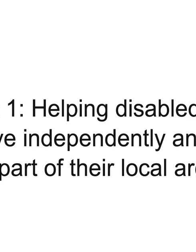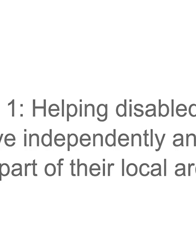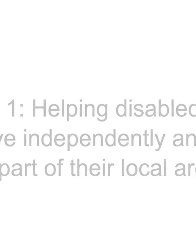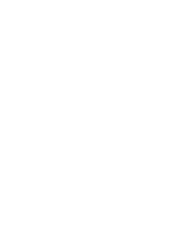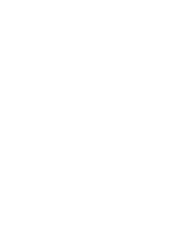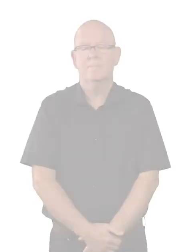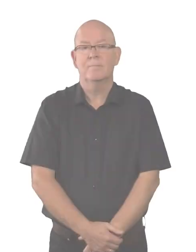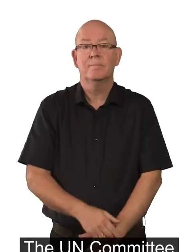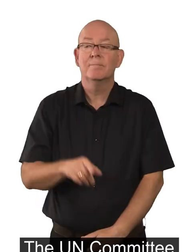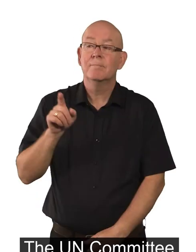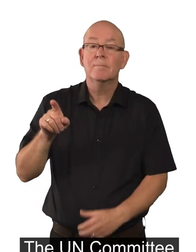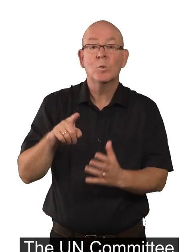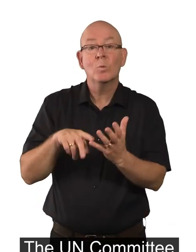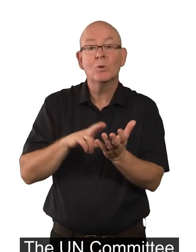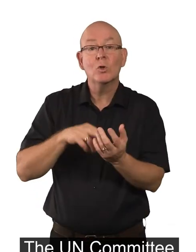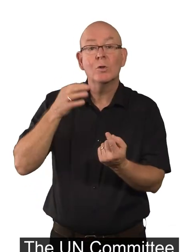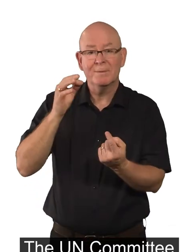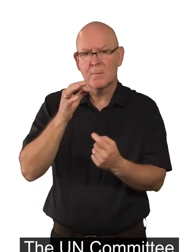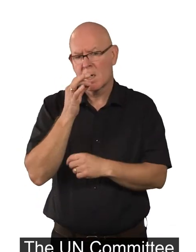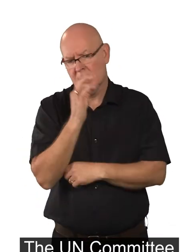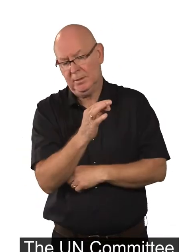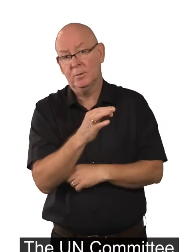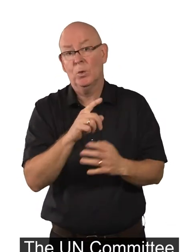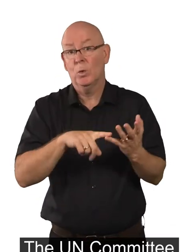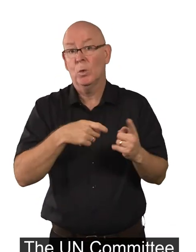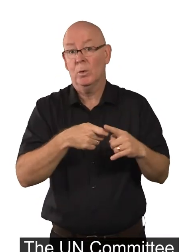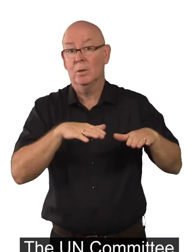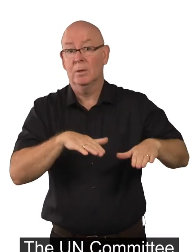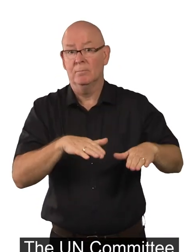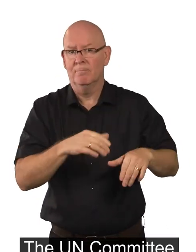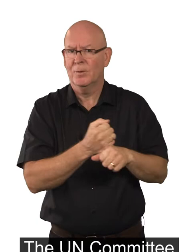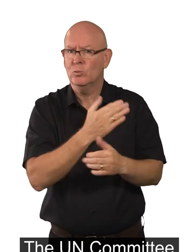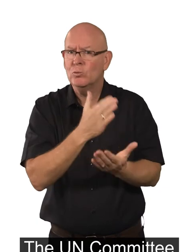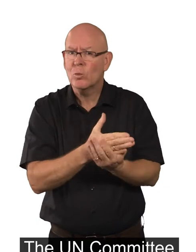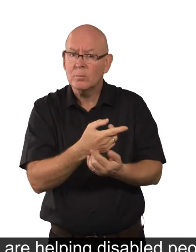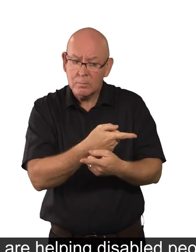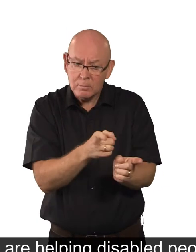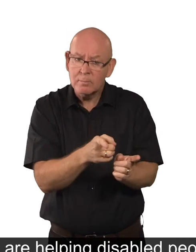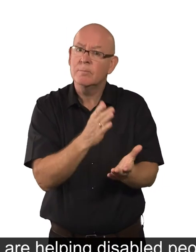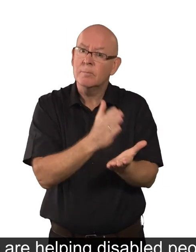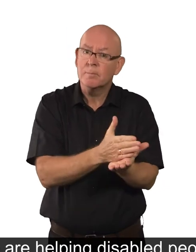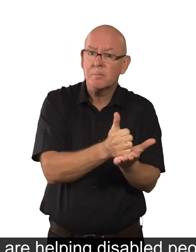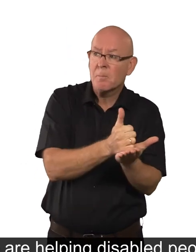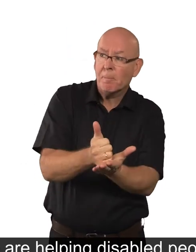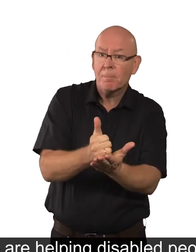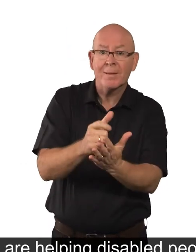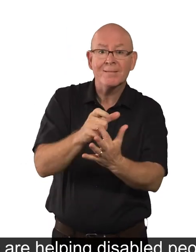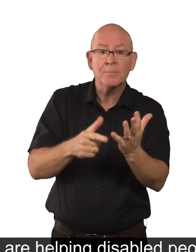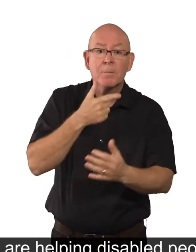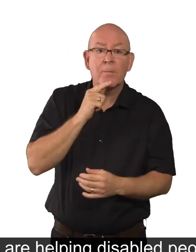The UN Committee asked the UK to make sure we are helping disabled people live